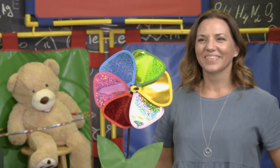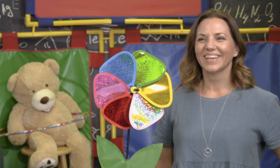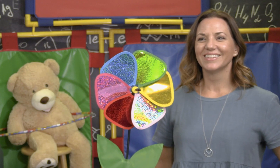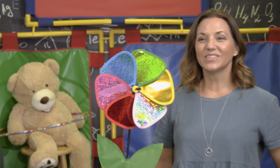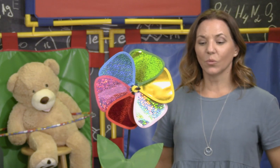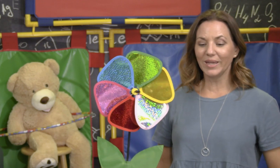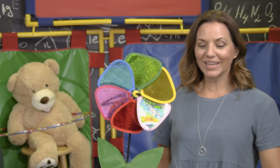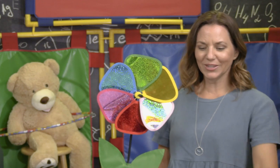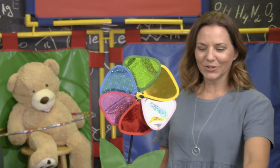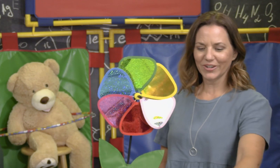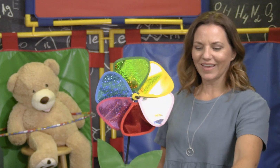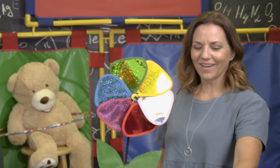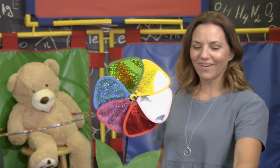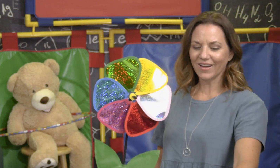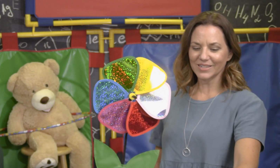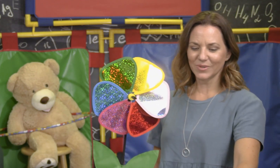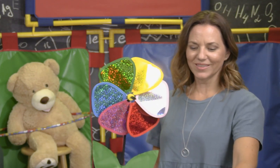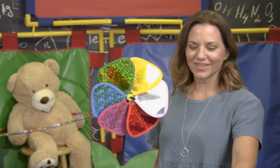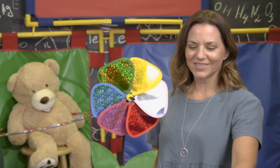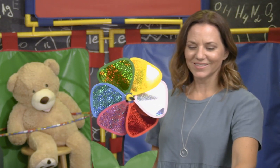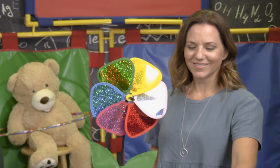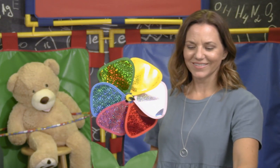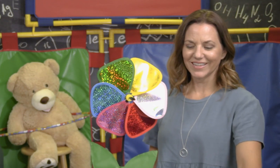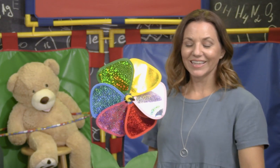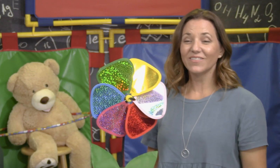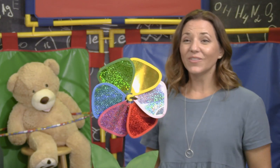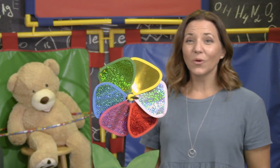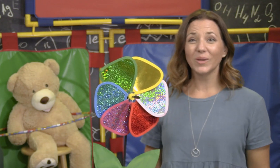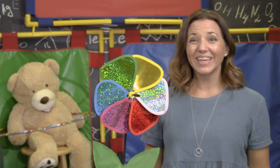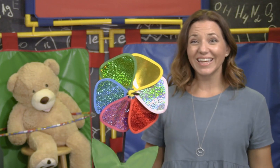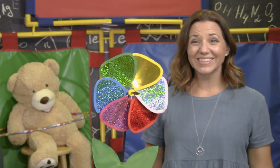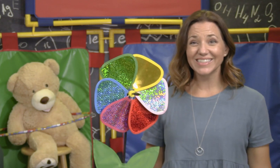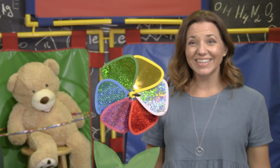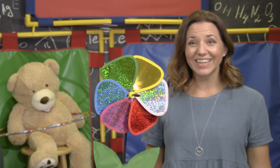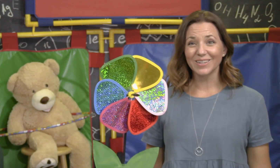So we can learn that God is with us even though we can't see him.